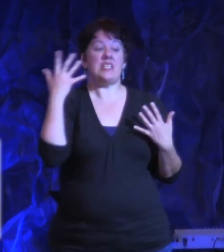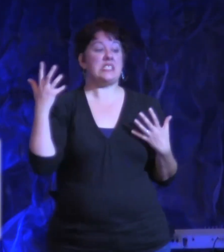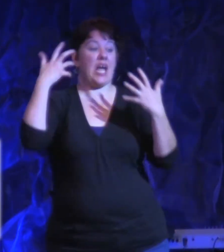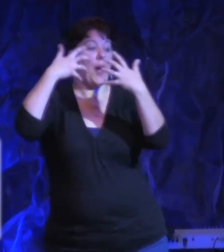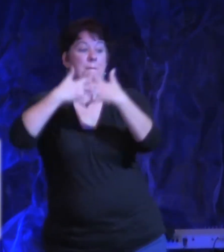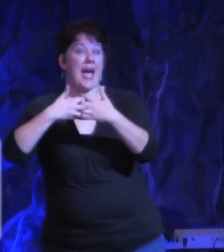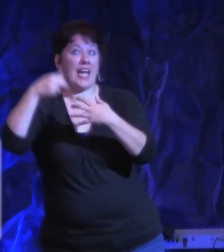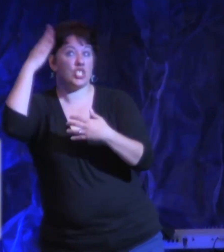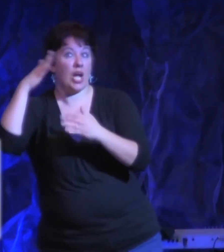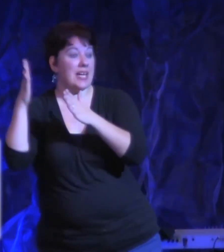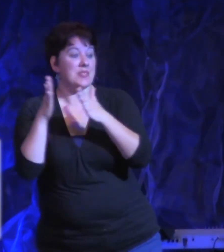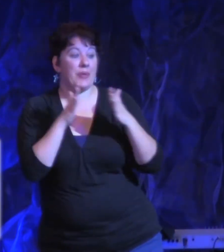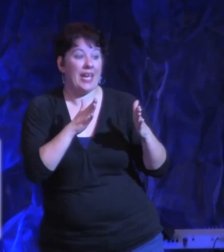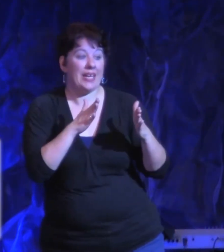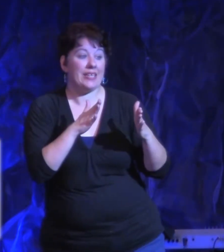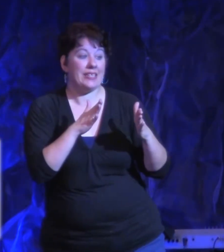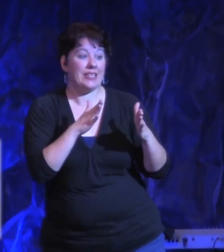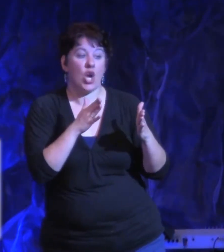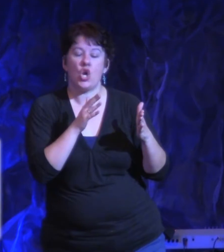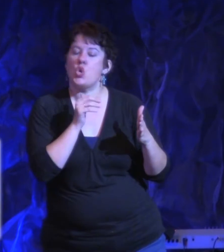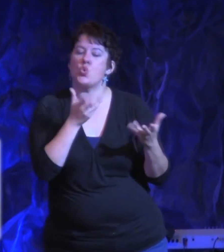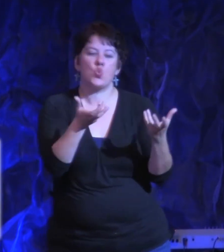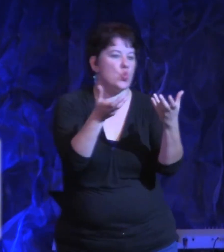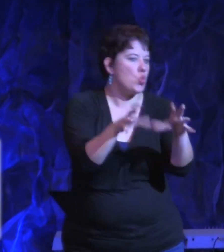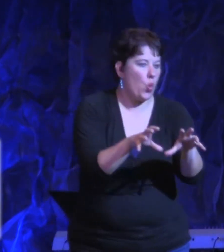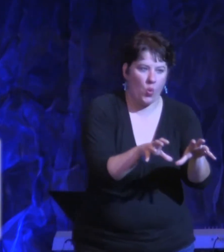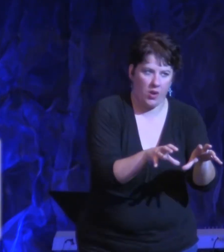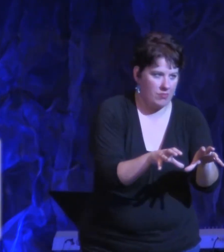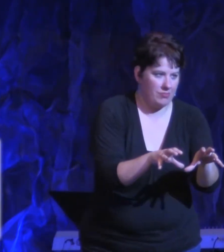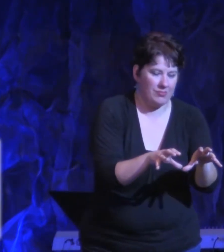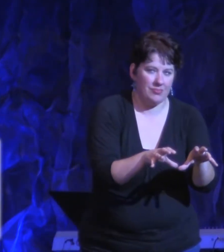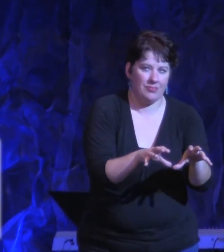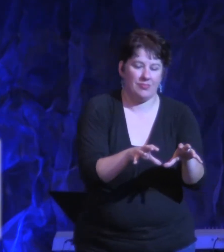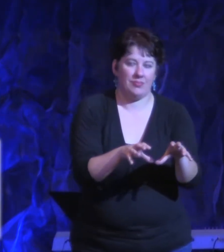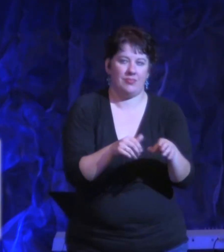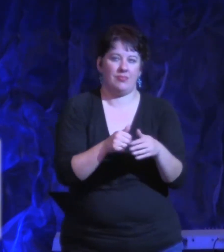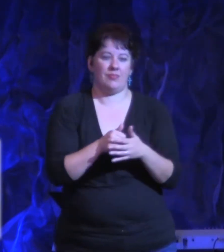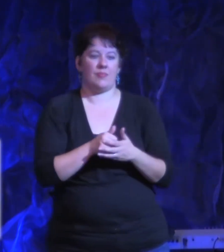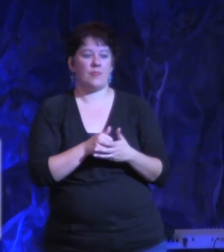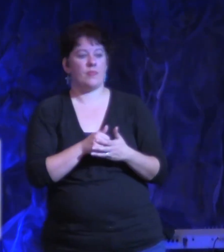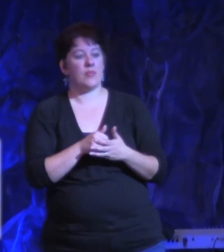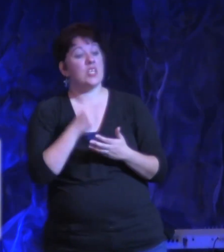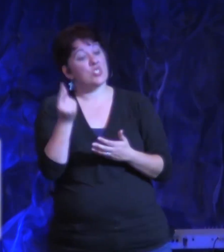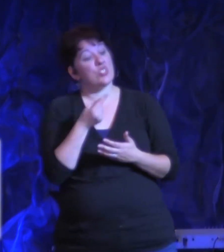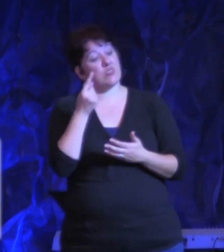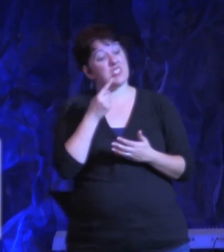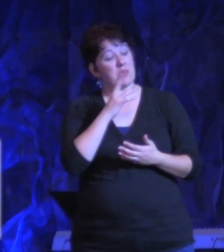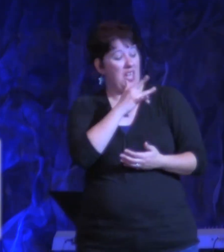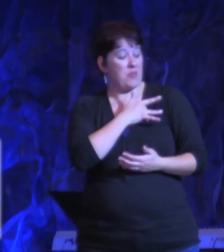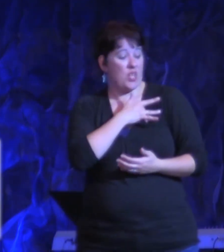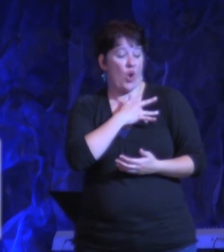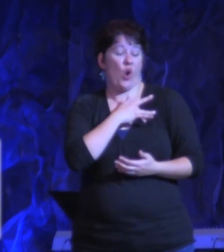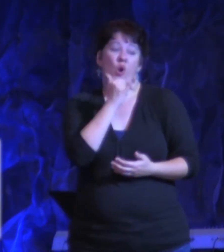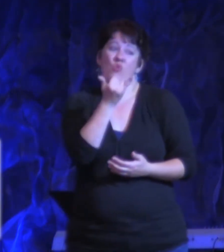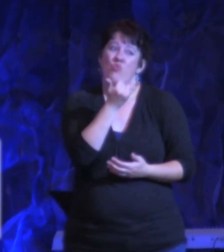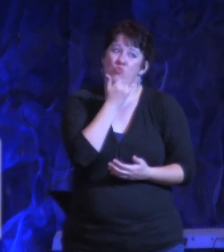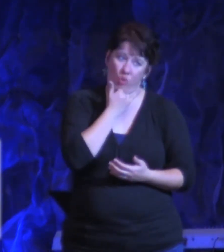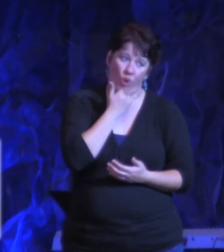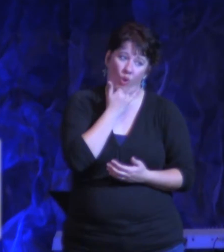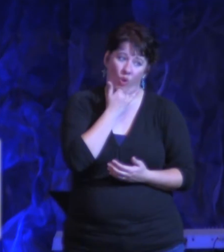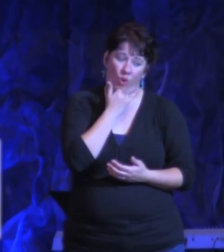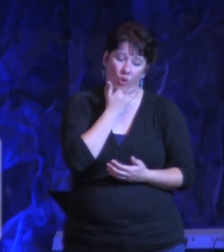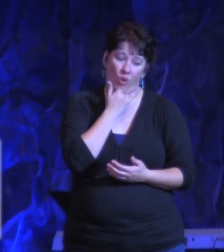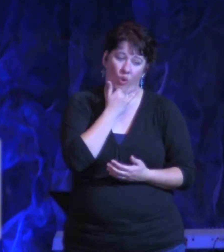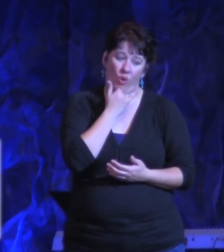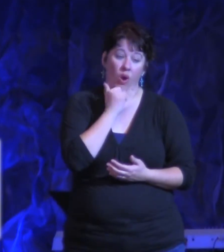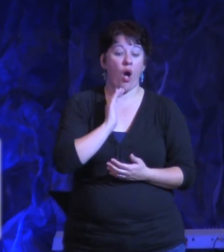not receive because you ask with the wrong motive. And so really, we need a yielded heart and a